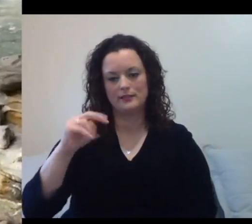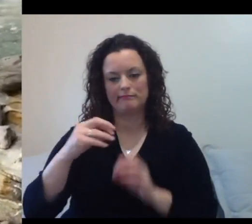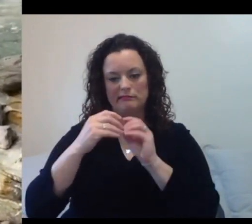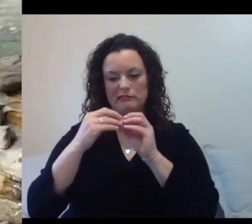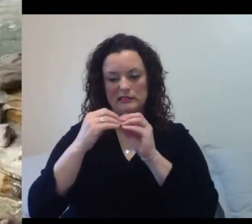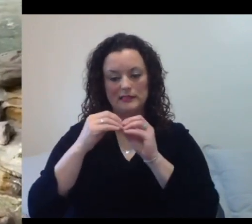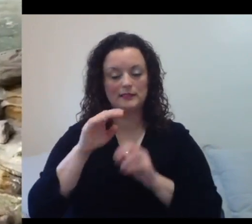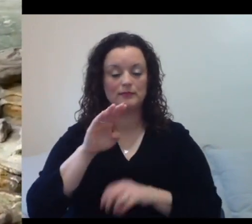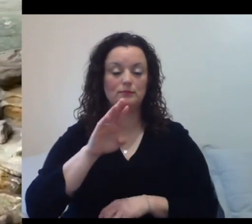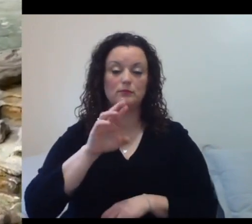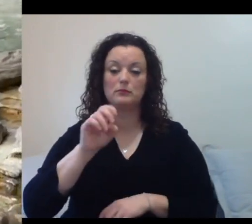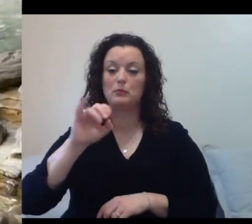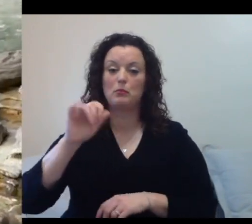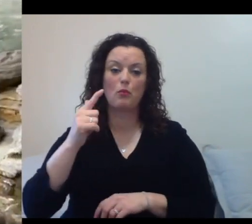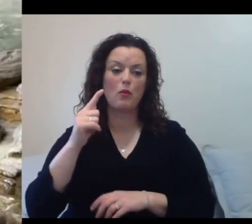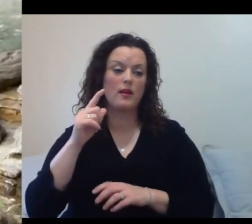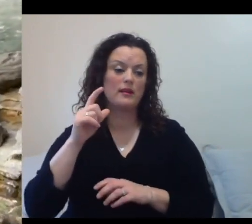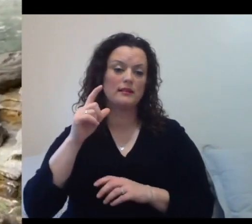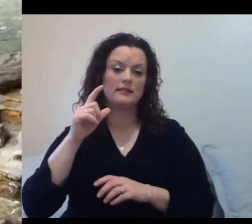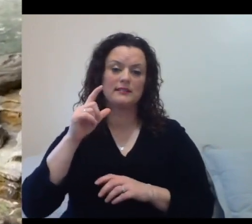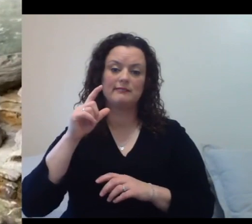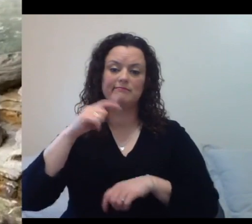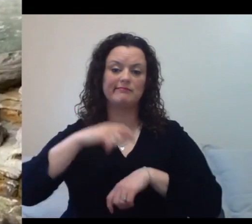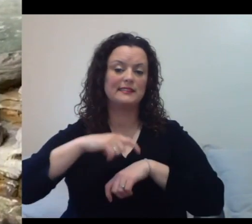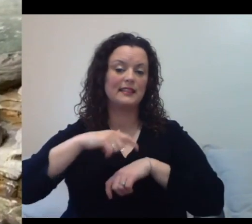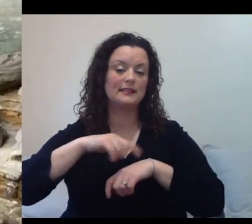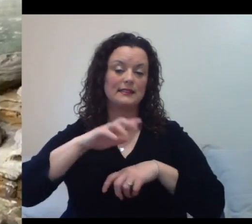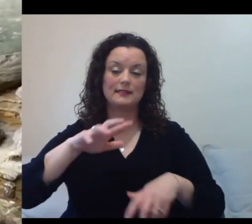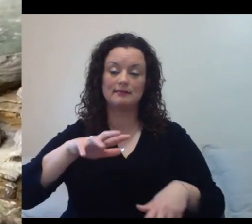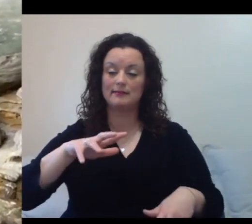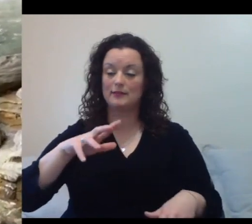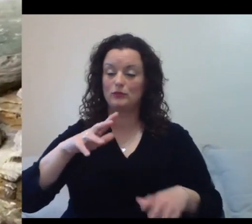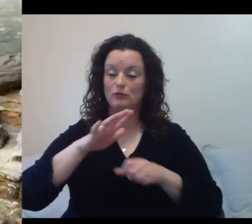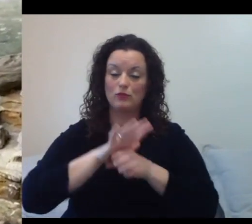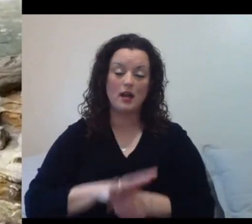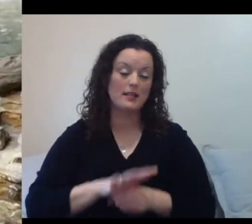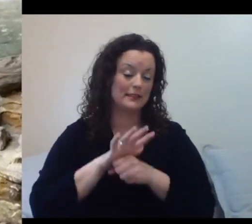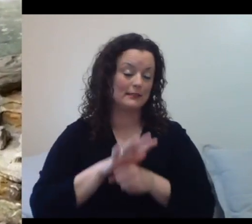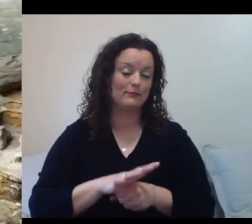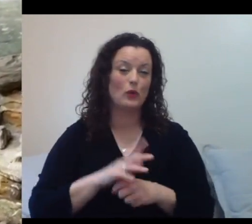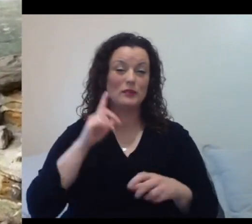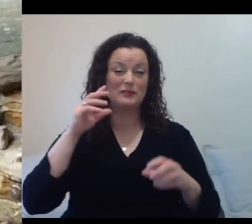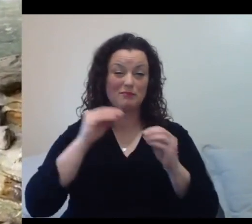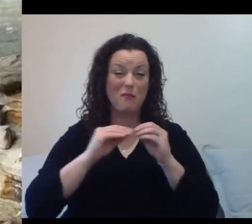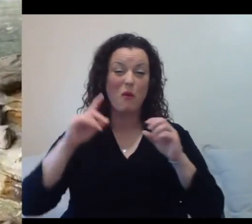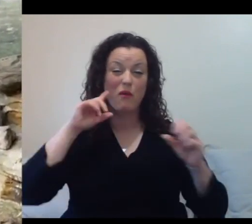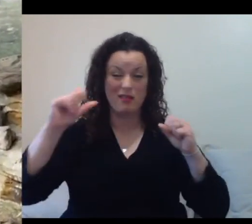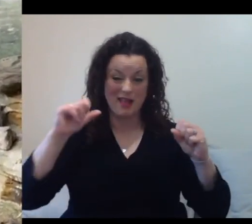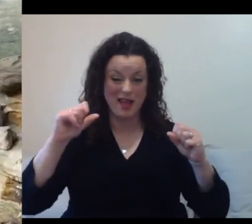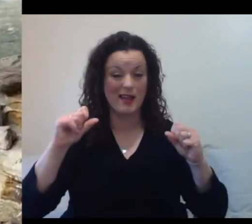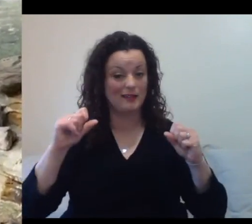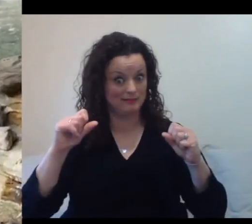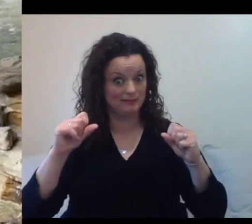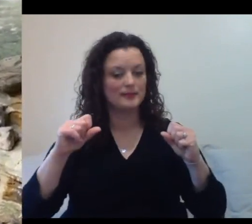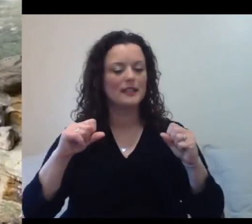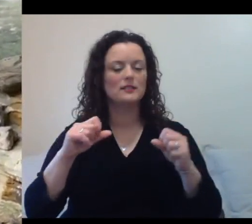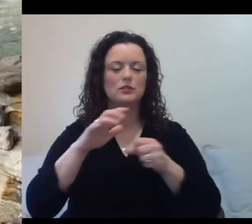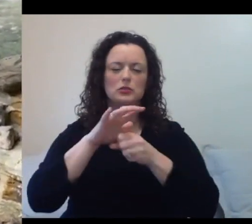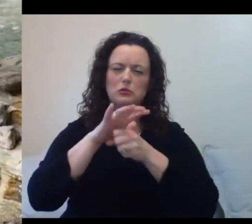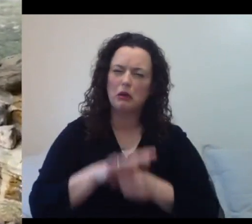It gets even louder than this. Hard to believe. But yeah, it gets really stressful during breeding season. I like to equate it to it's as stressful as